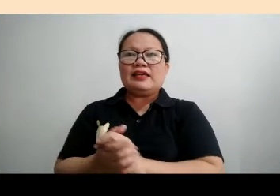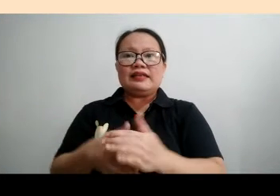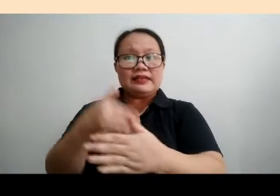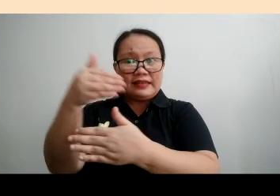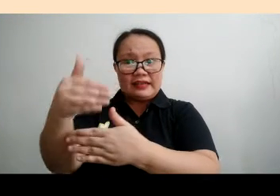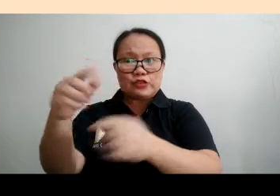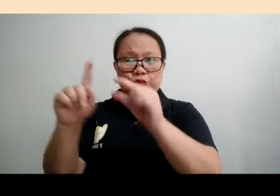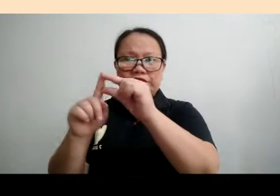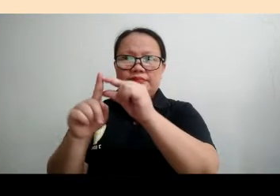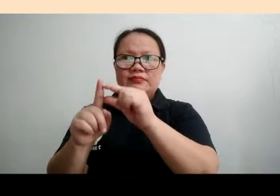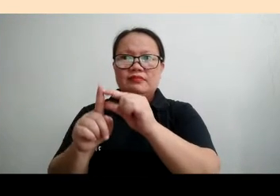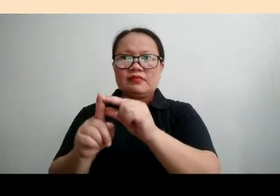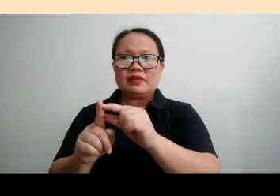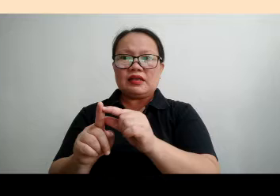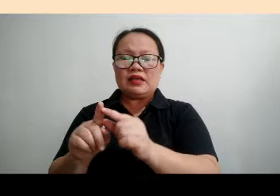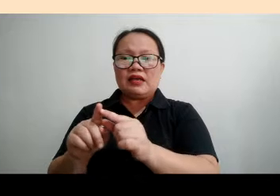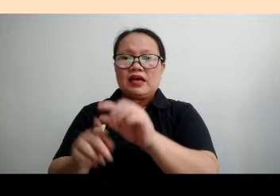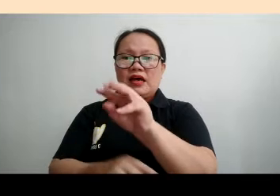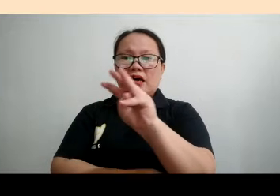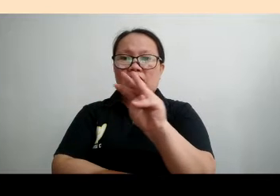Next word.